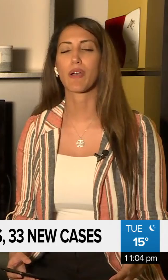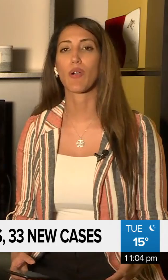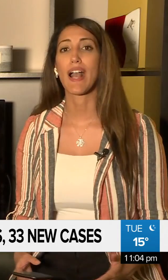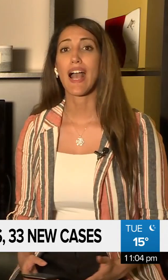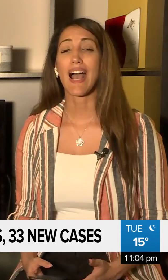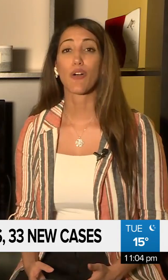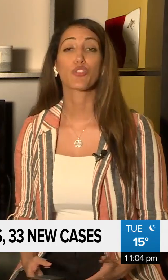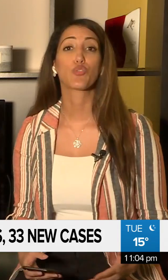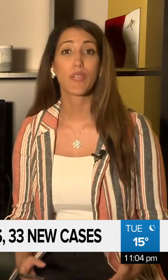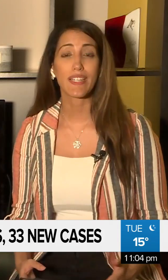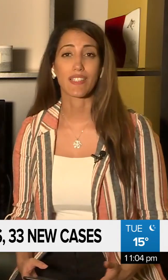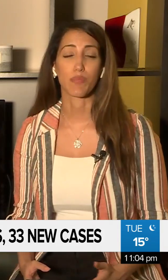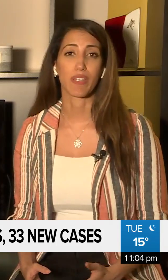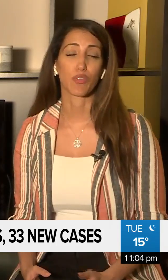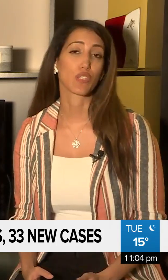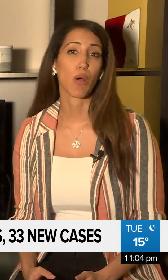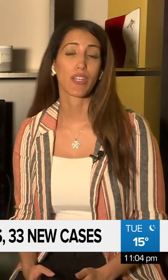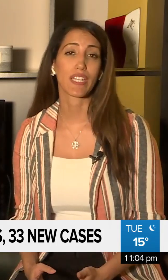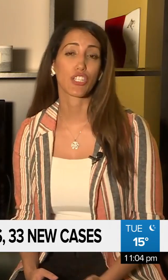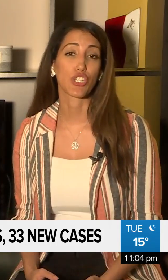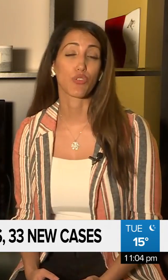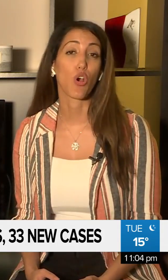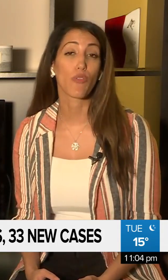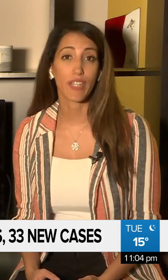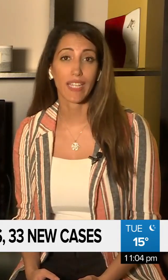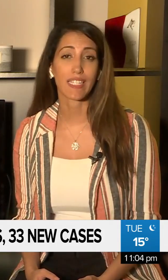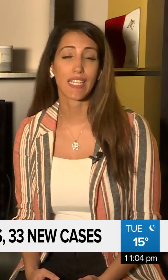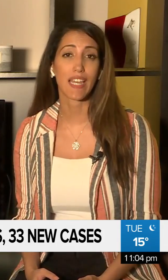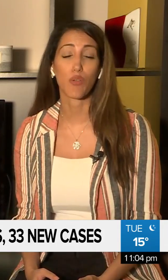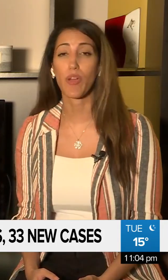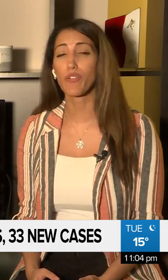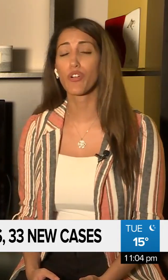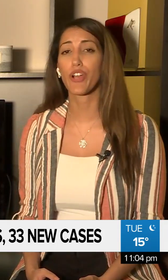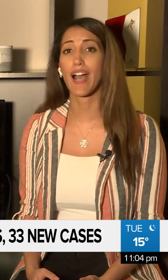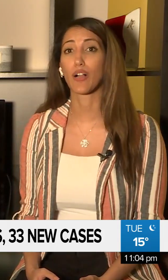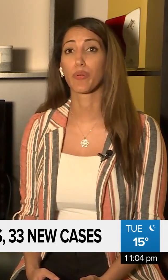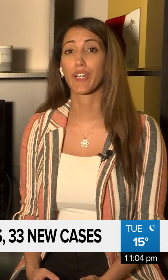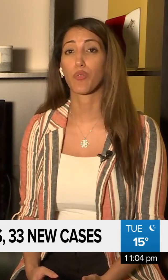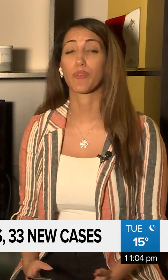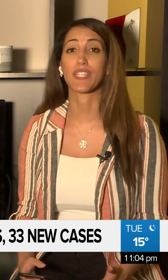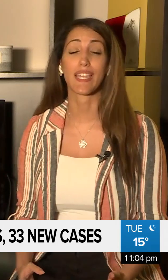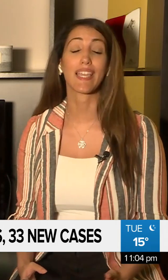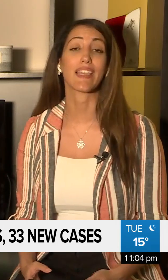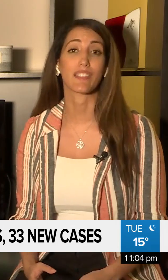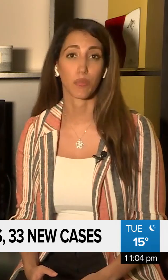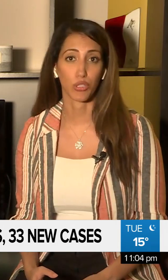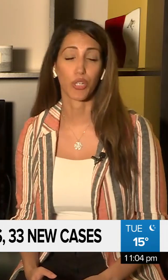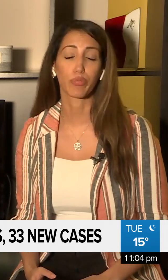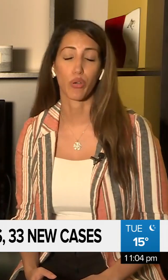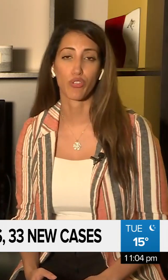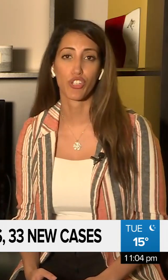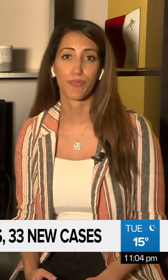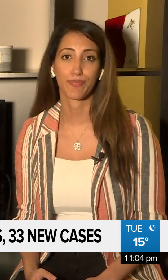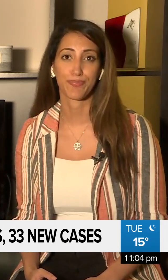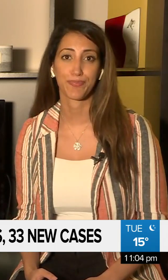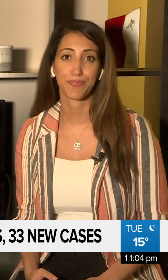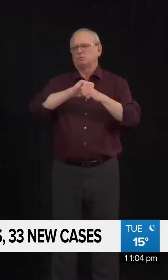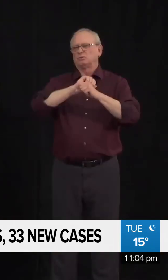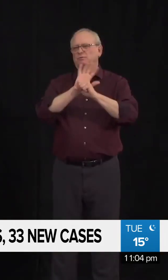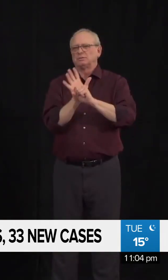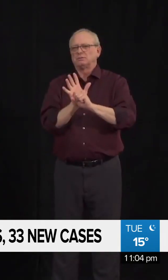questions about how Sweden's been responding to COVID-19 and whether or not Alberta will be taking a similar approach.